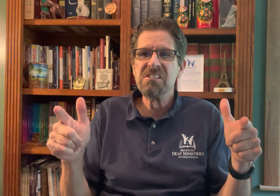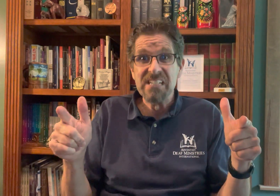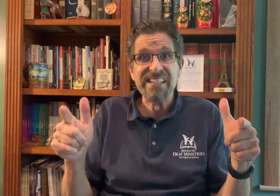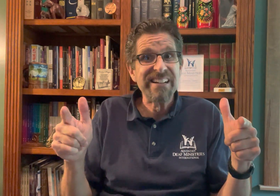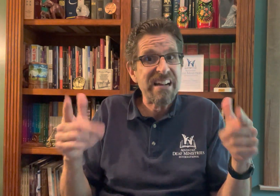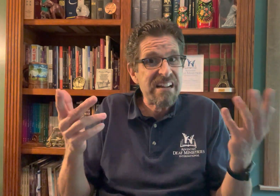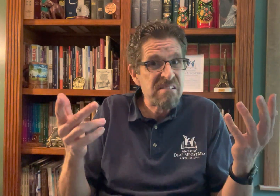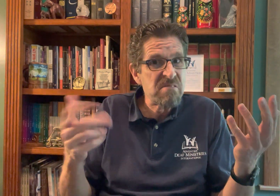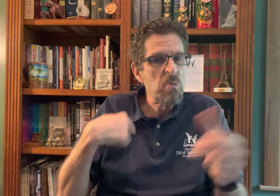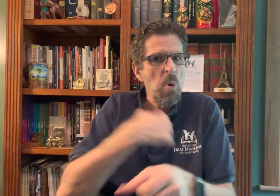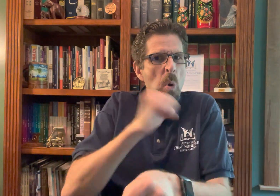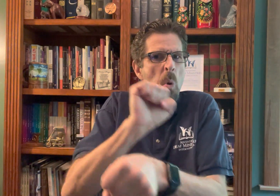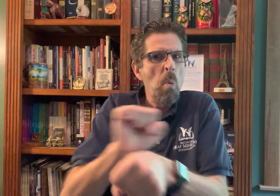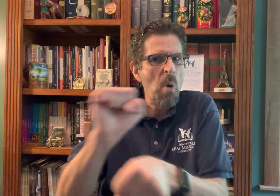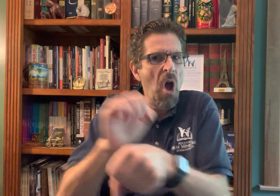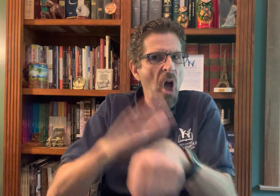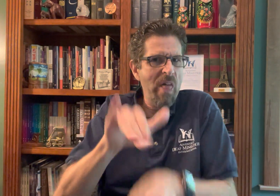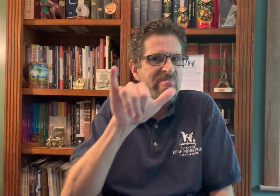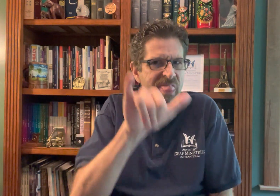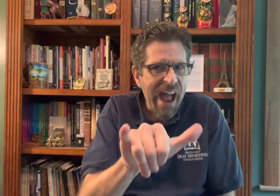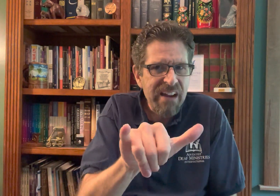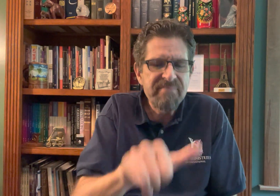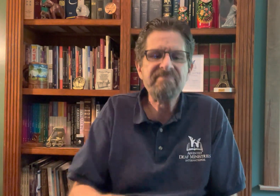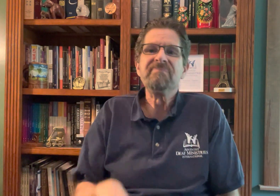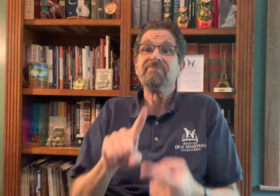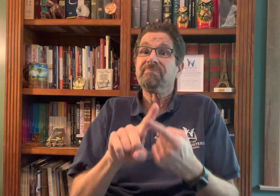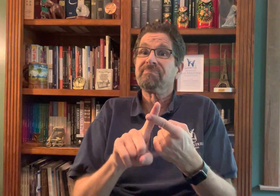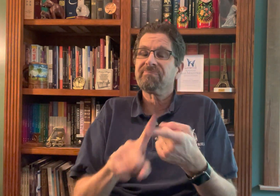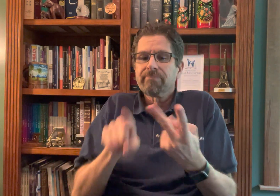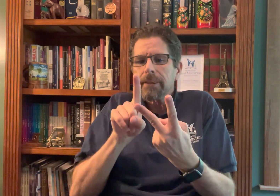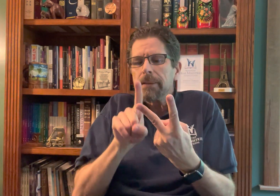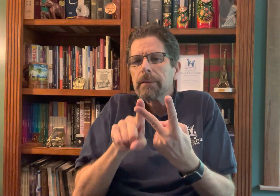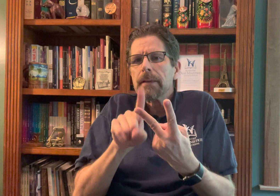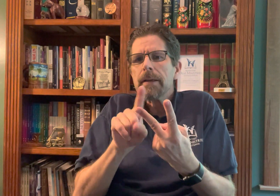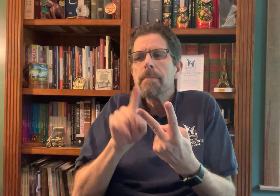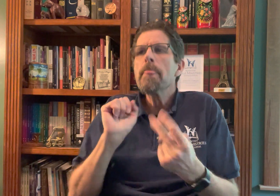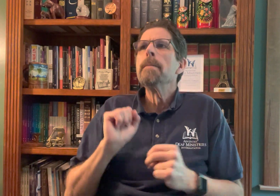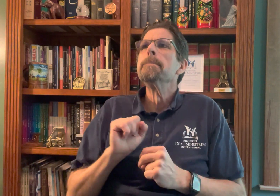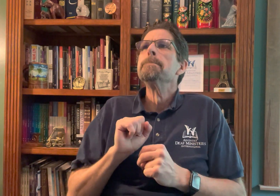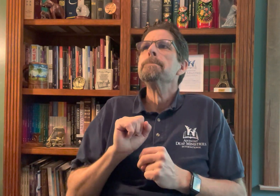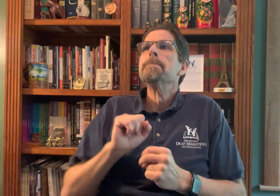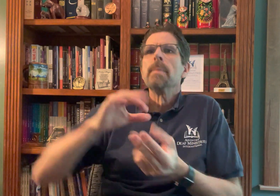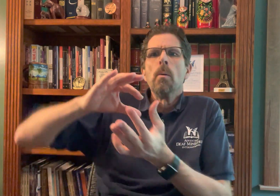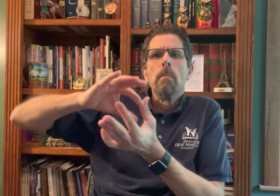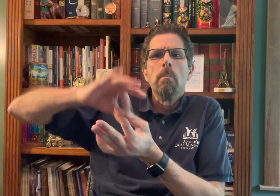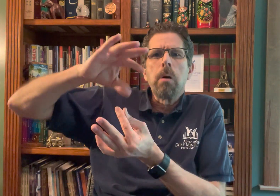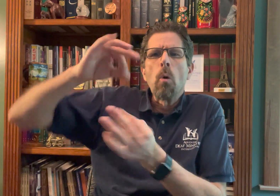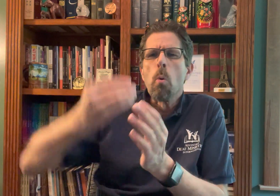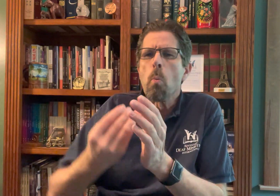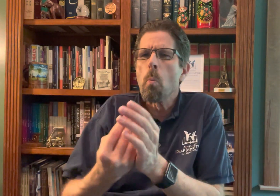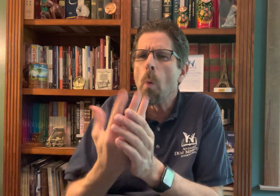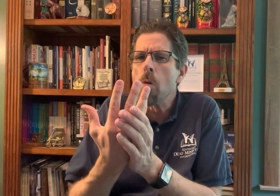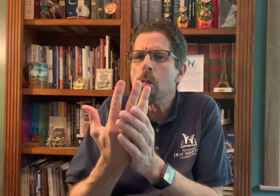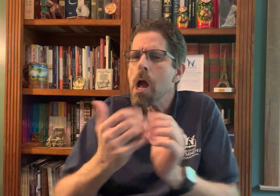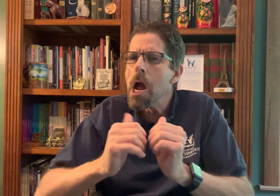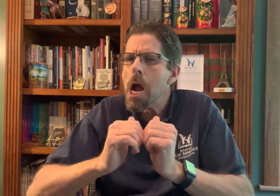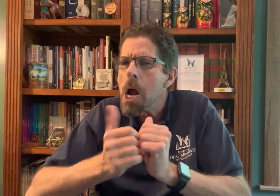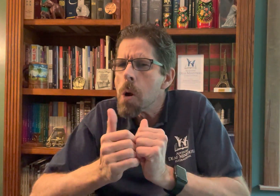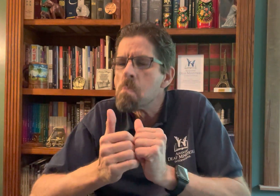sign language. So we are working on this big project. Also, spiritual